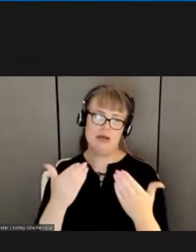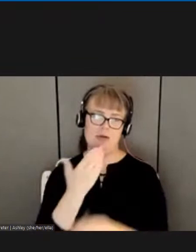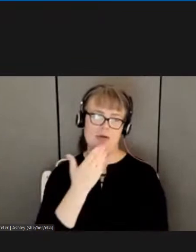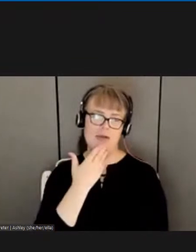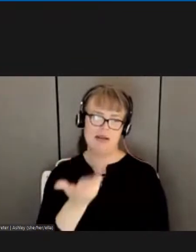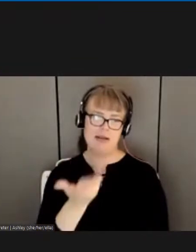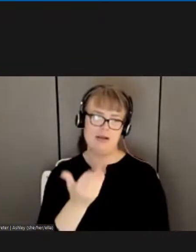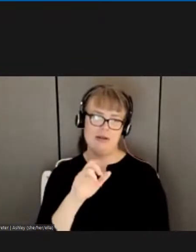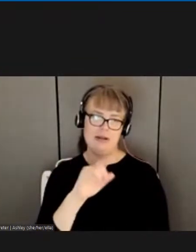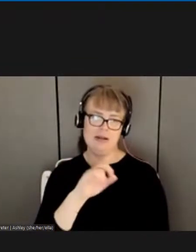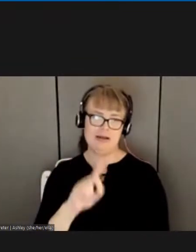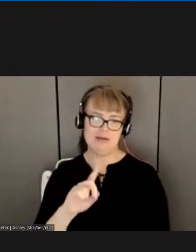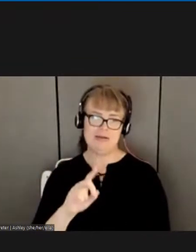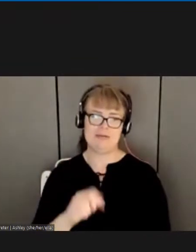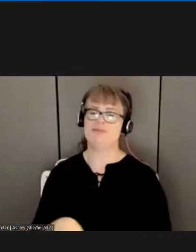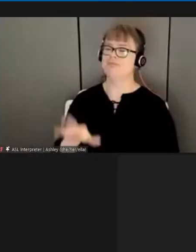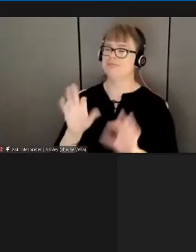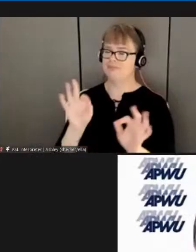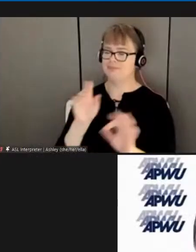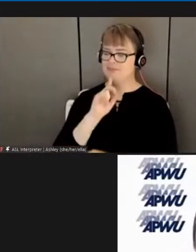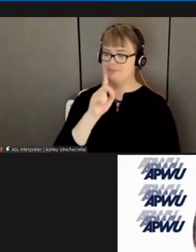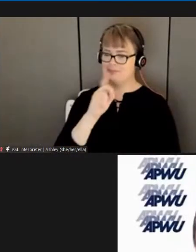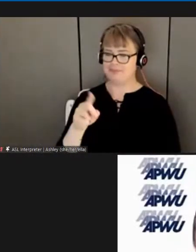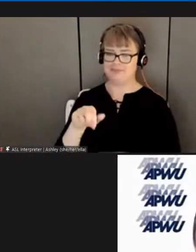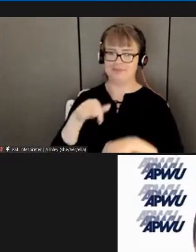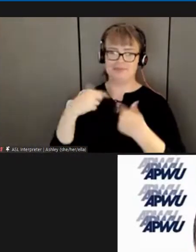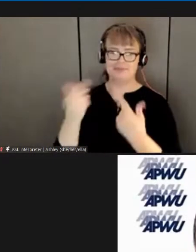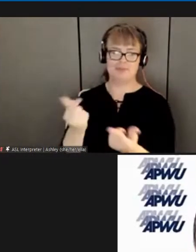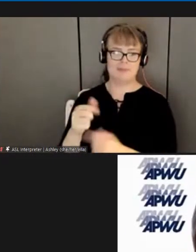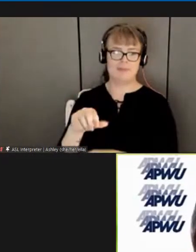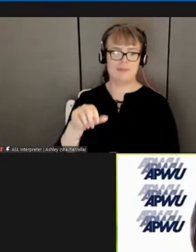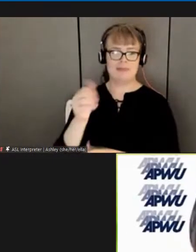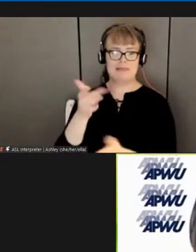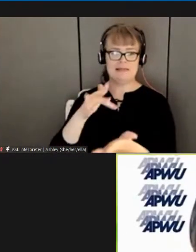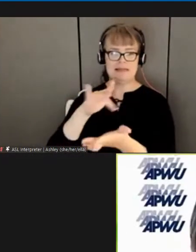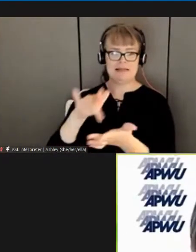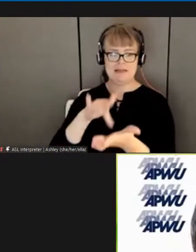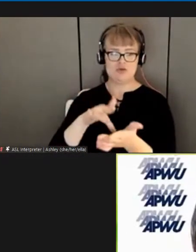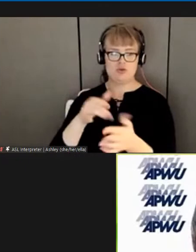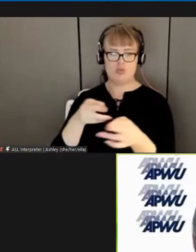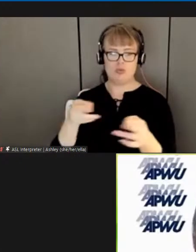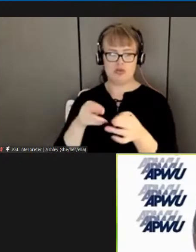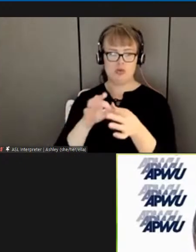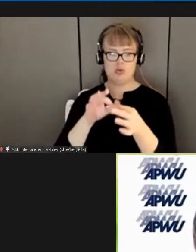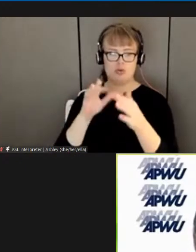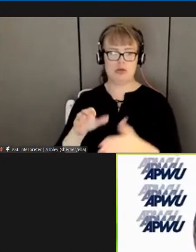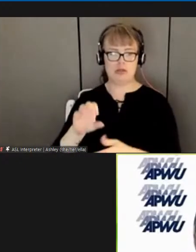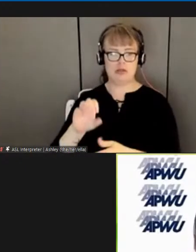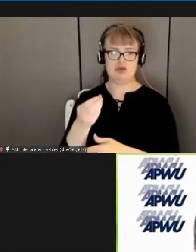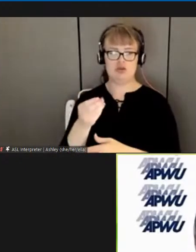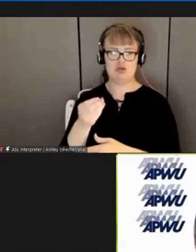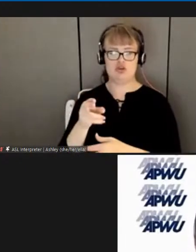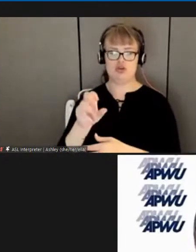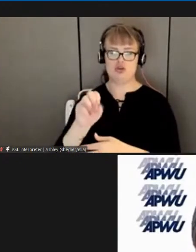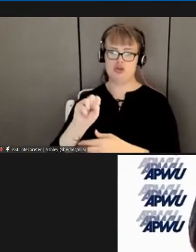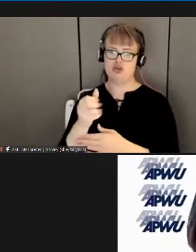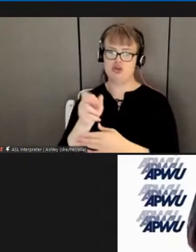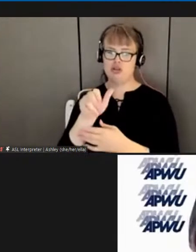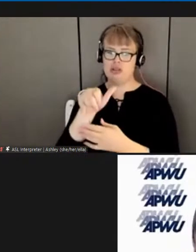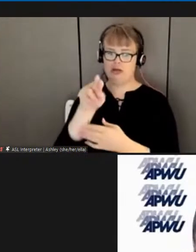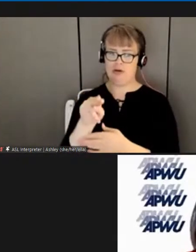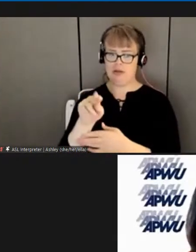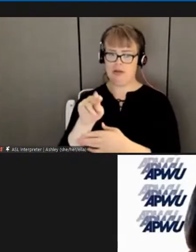central region coordinator sister sharon stone is my sound on can you hear me we can hear you